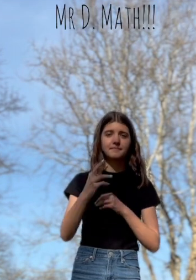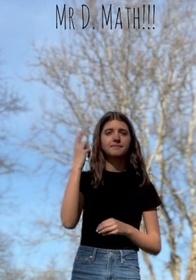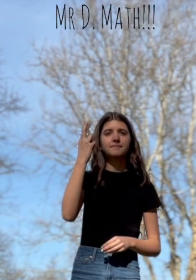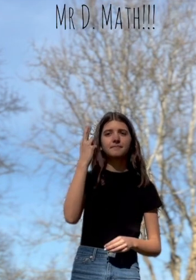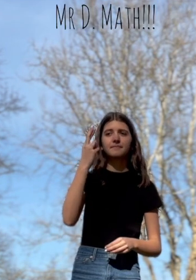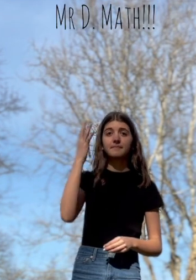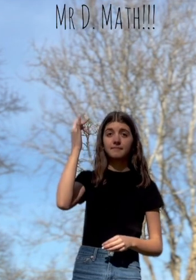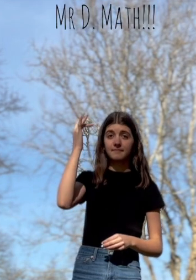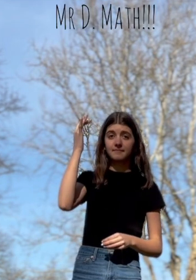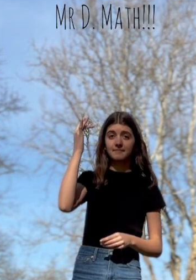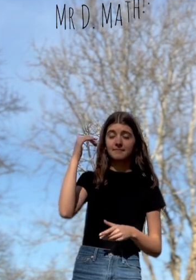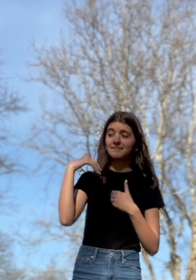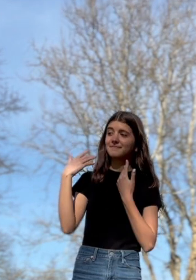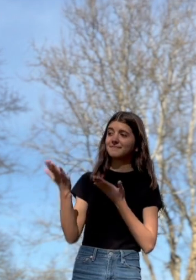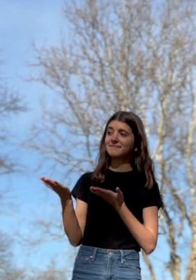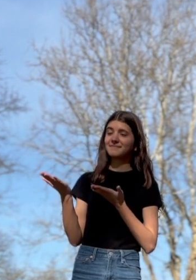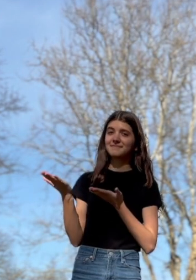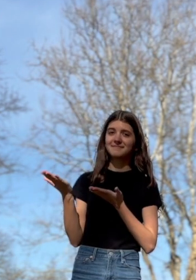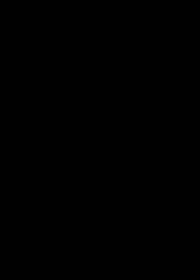love Mr. D Math.